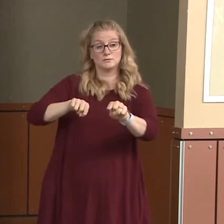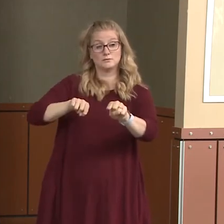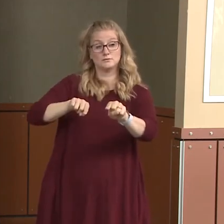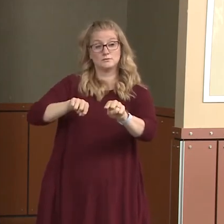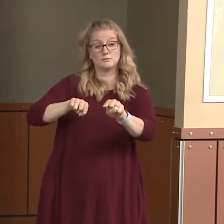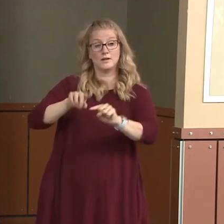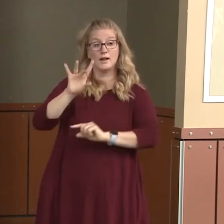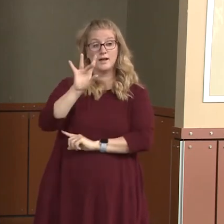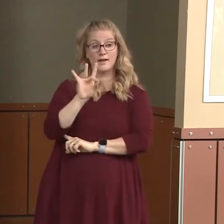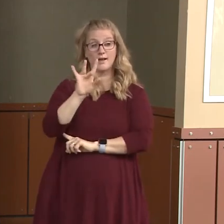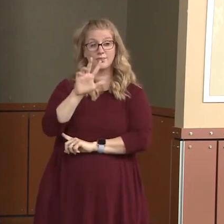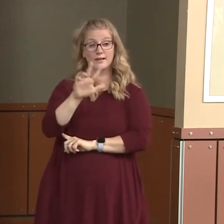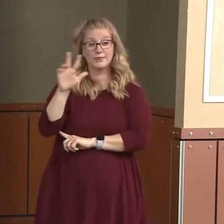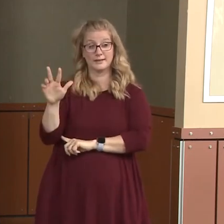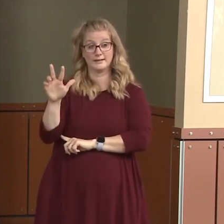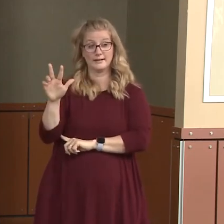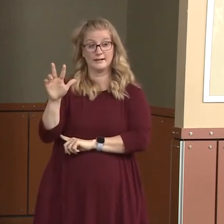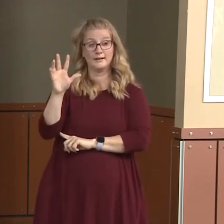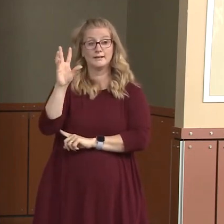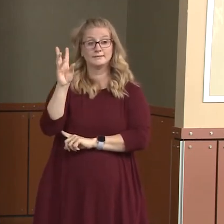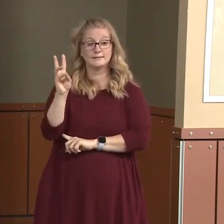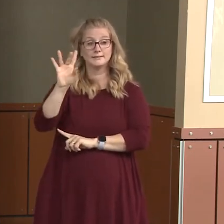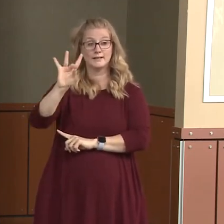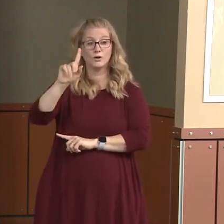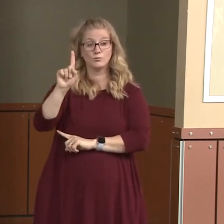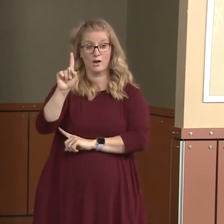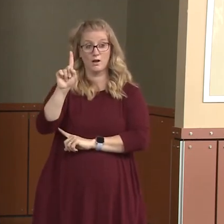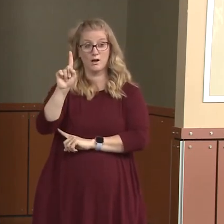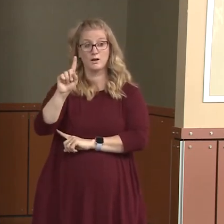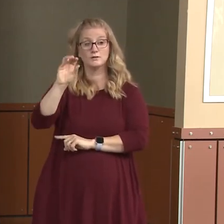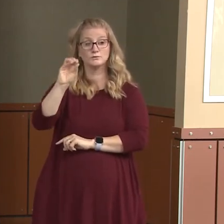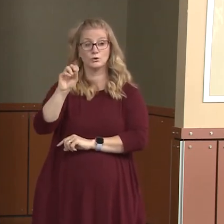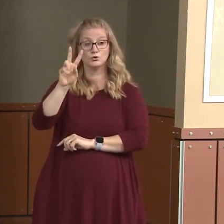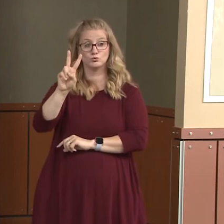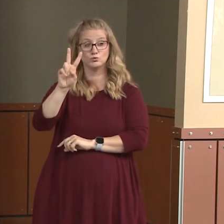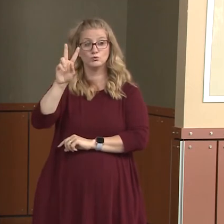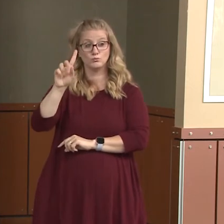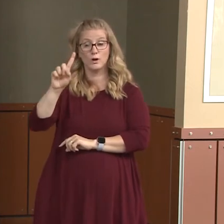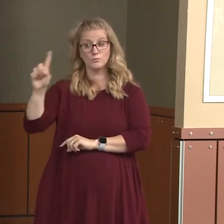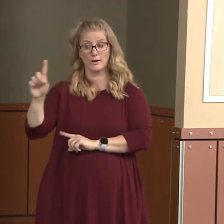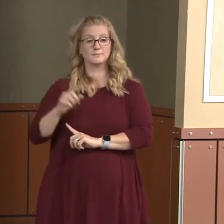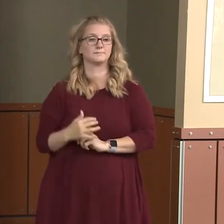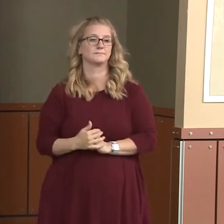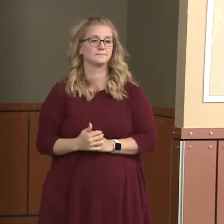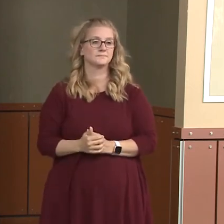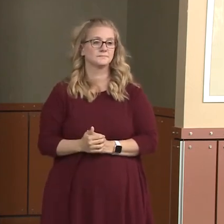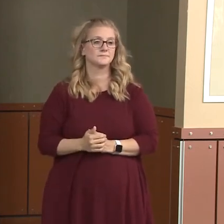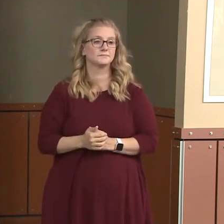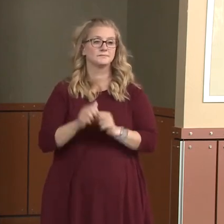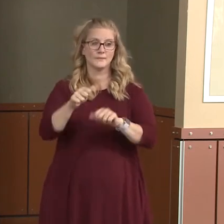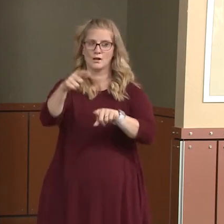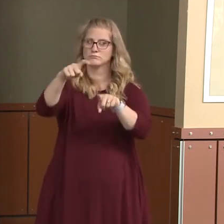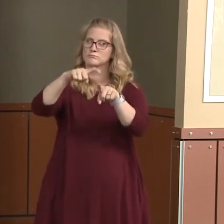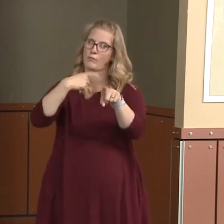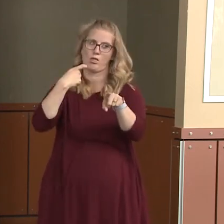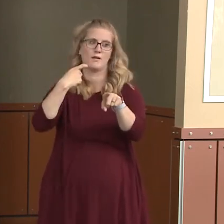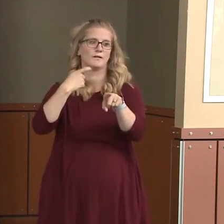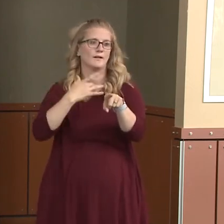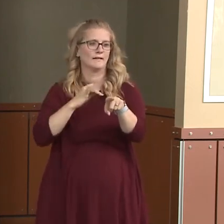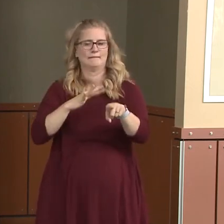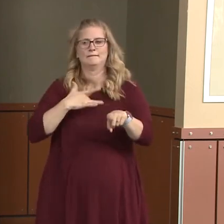833-681-0211. You can call that if you are feeling stressed.